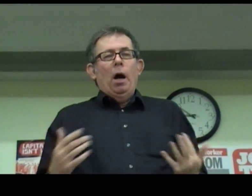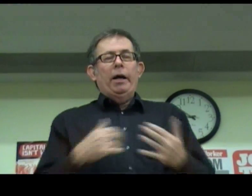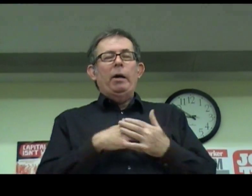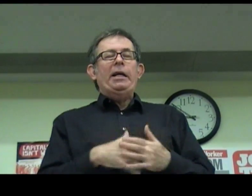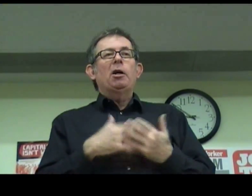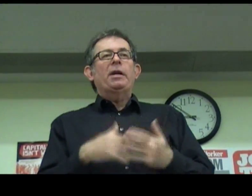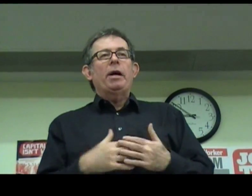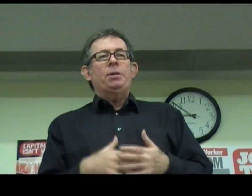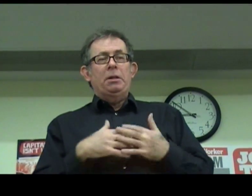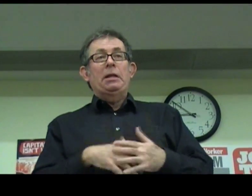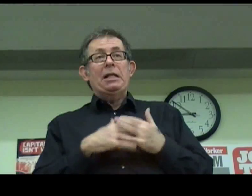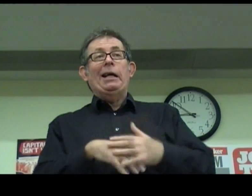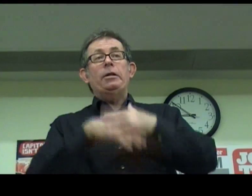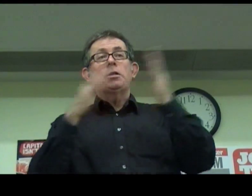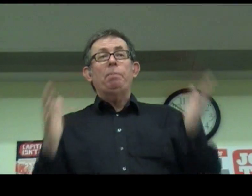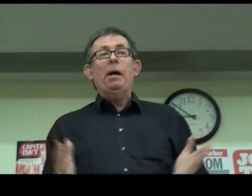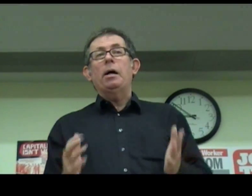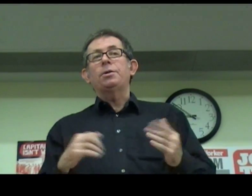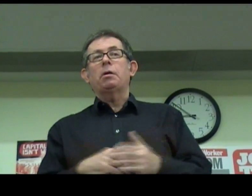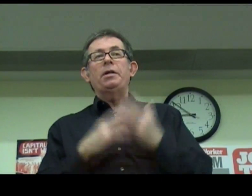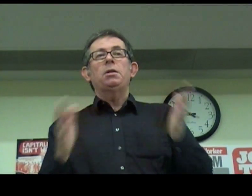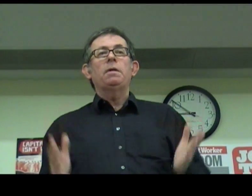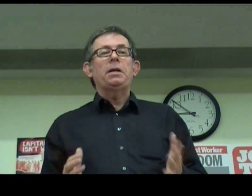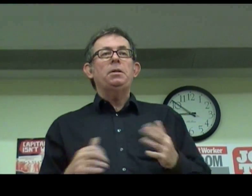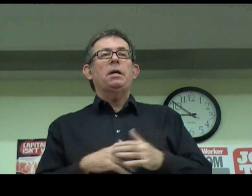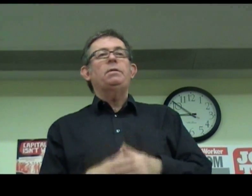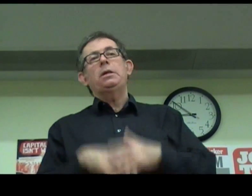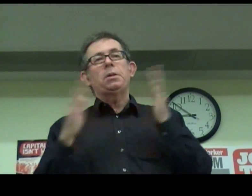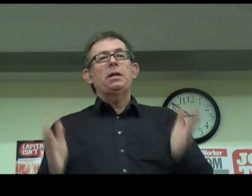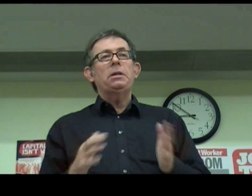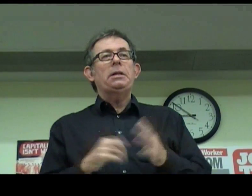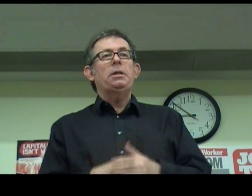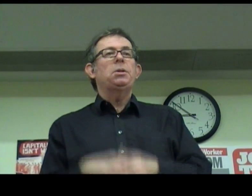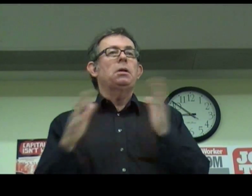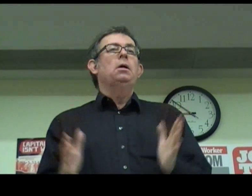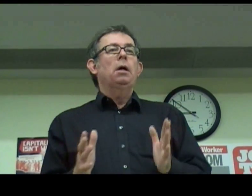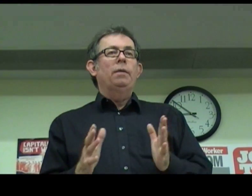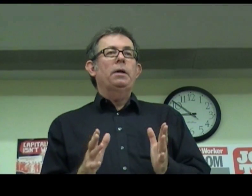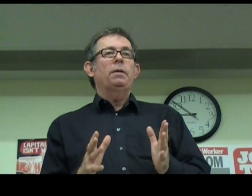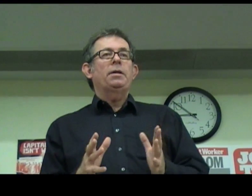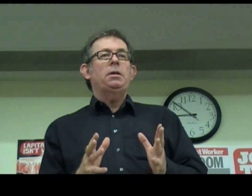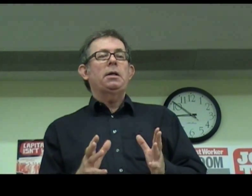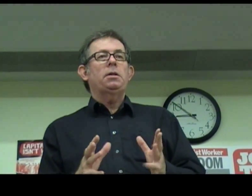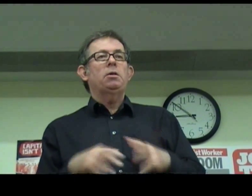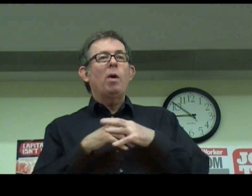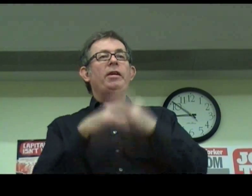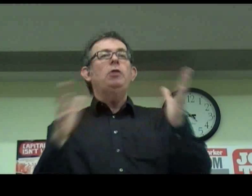an economic crisis that is likely to surpass the crisis of the 1970s and 1980s and the 1990s. We're in new